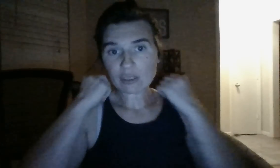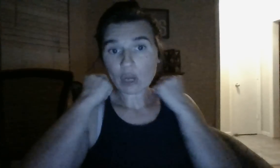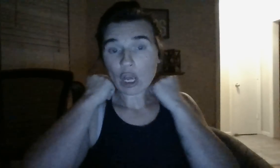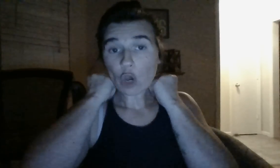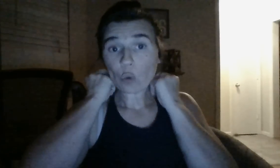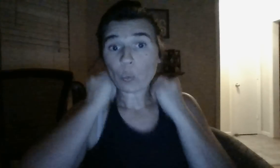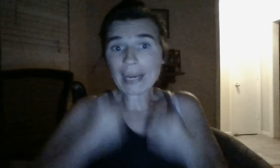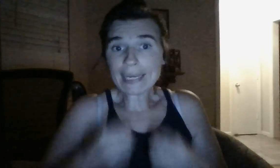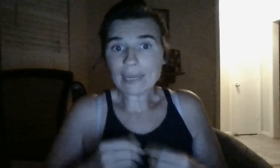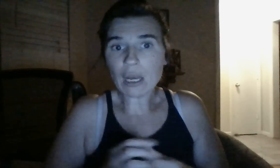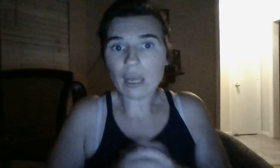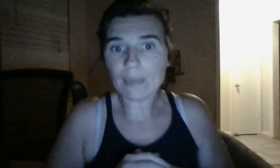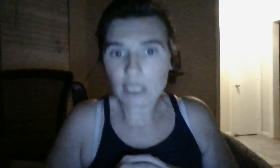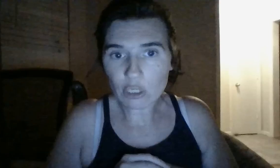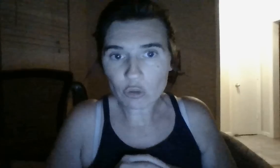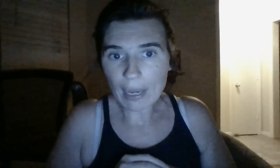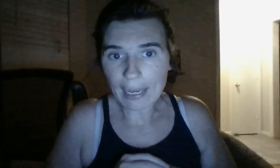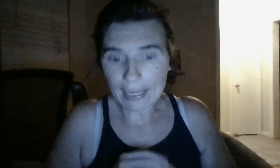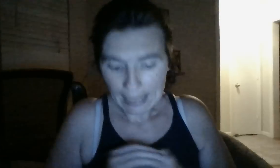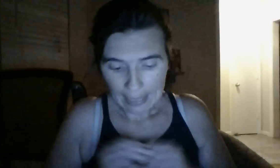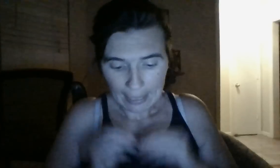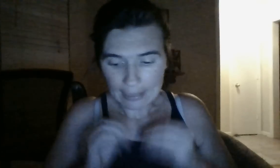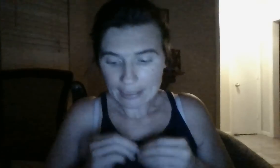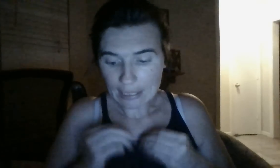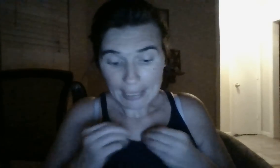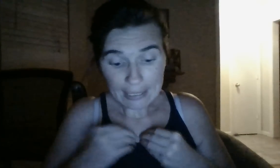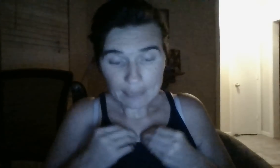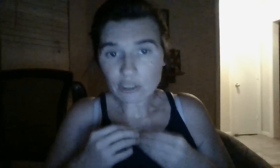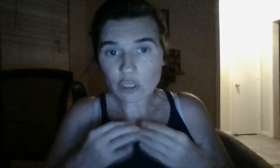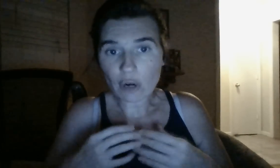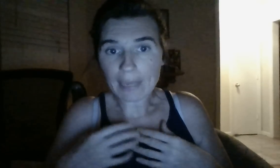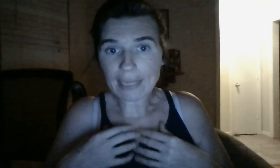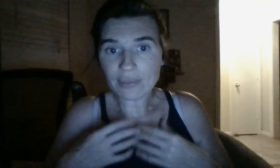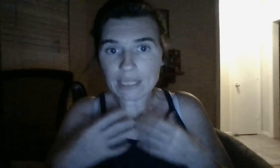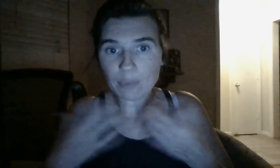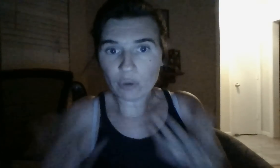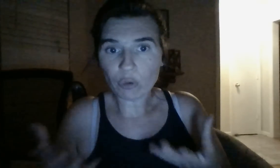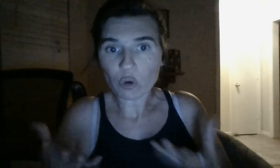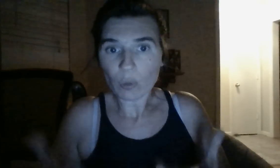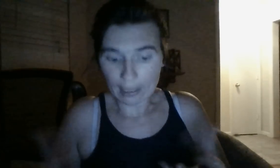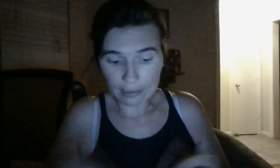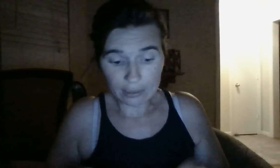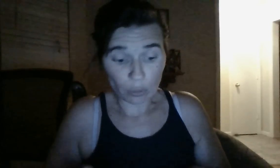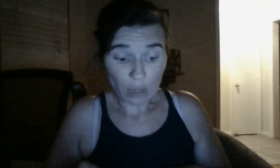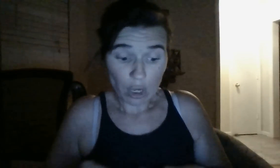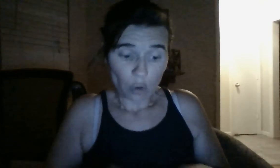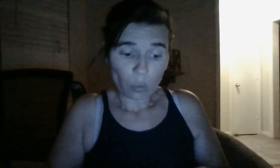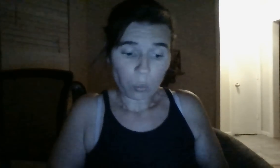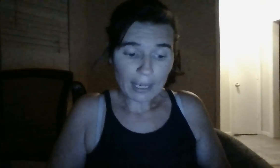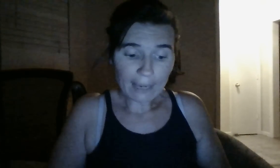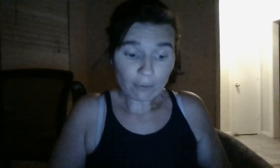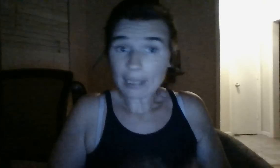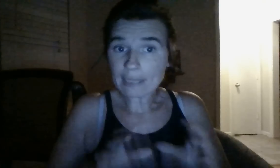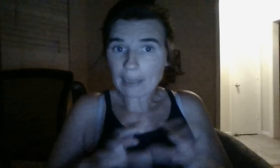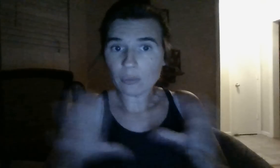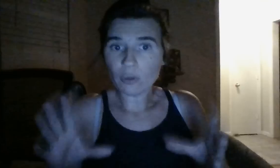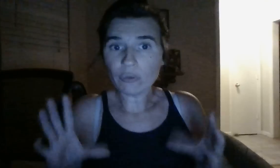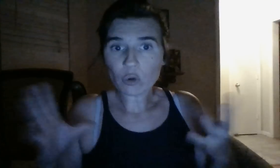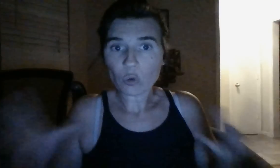it's about to wake him up in a huge way. And, he's about to start making things move real quick. So, whatever is about to move real